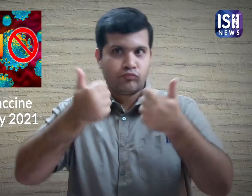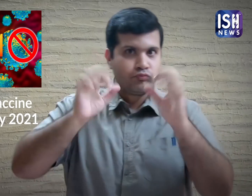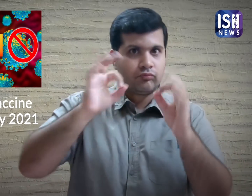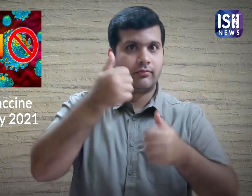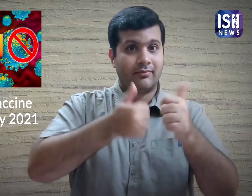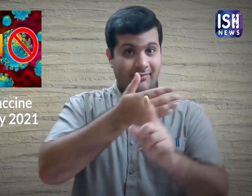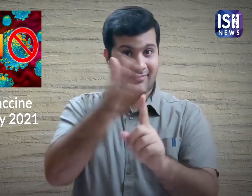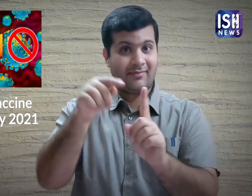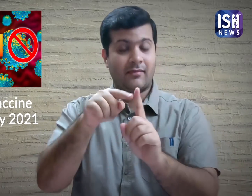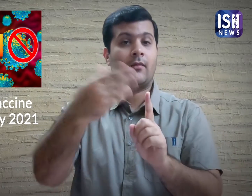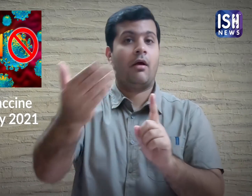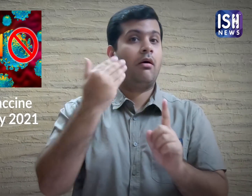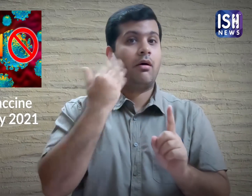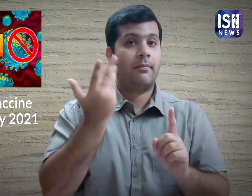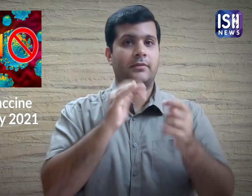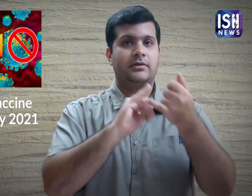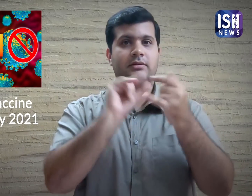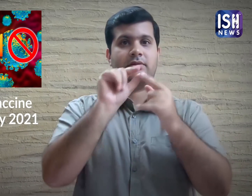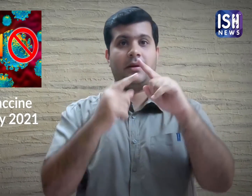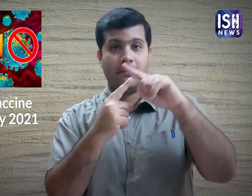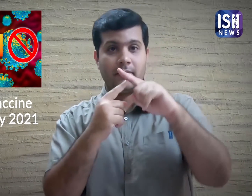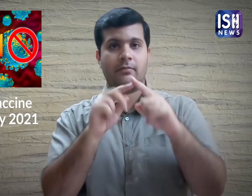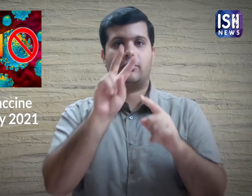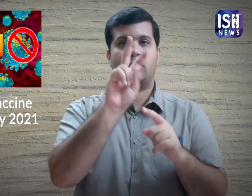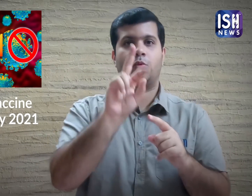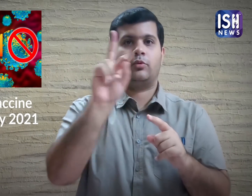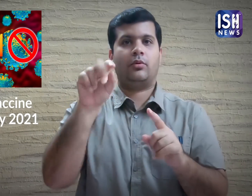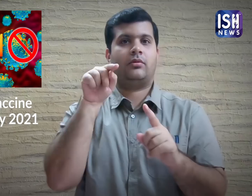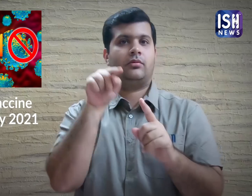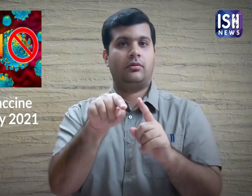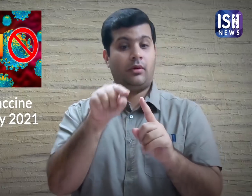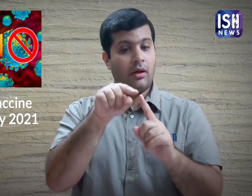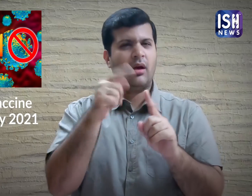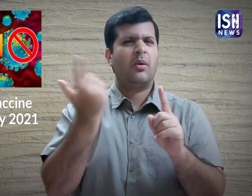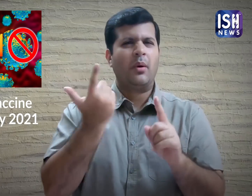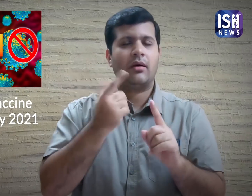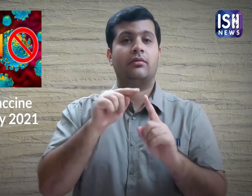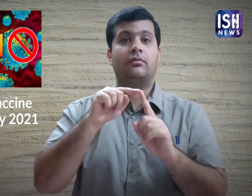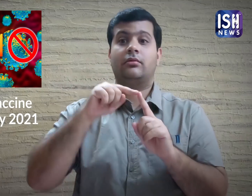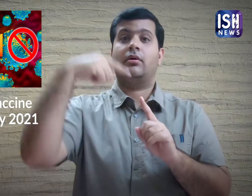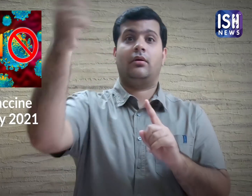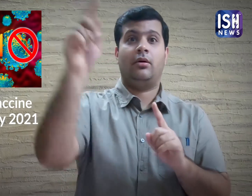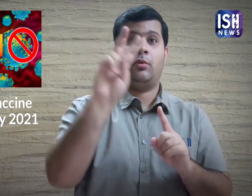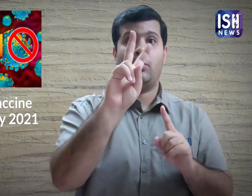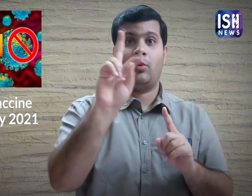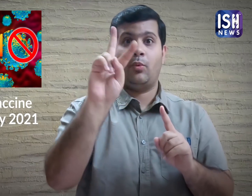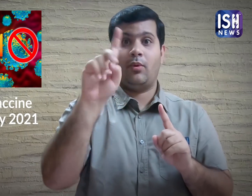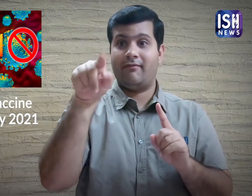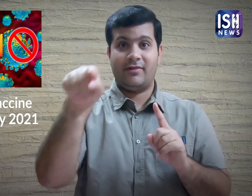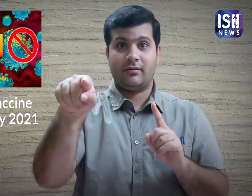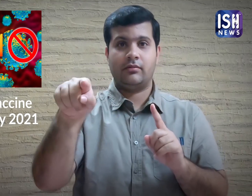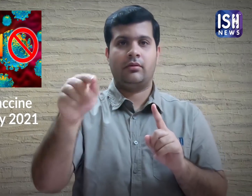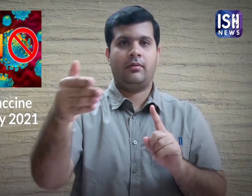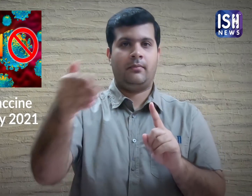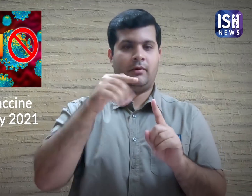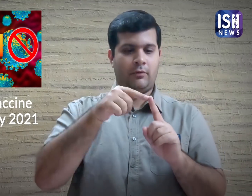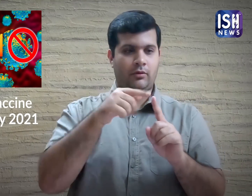into human trials by September 2020 and might become available for emergency